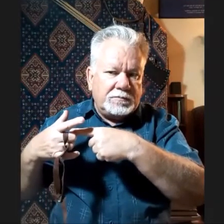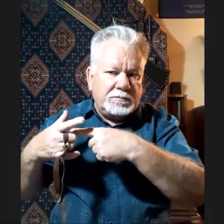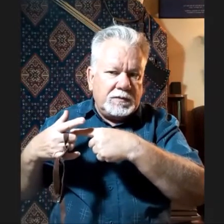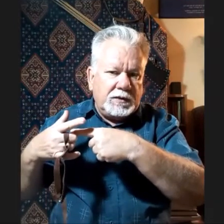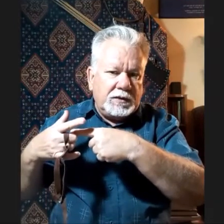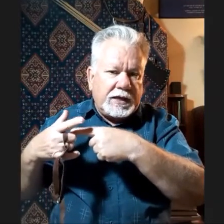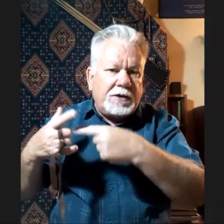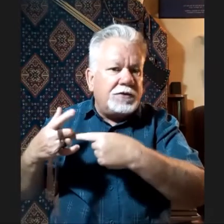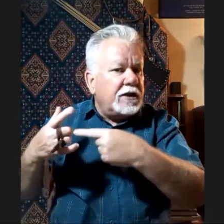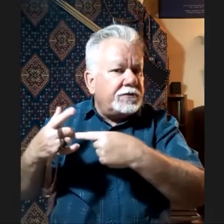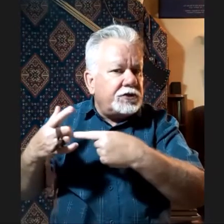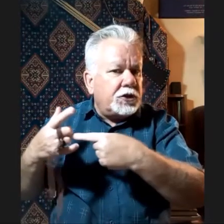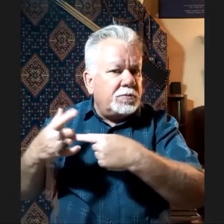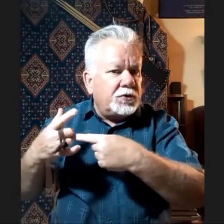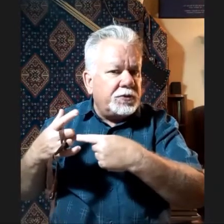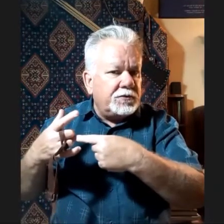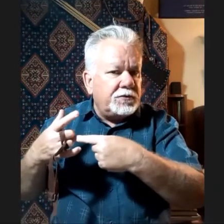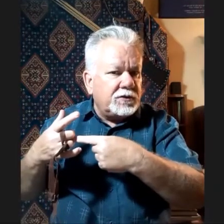The arrow has never shown between the fingers.